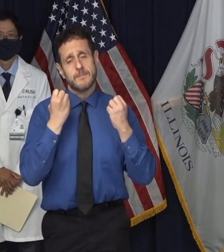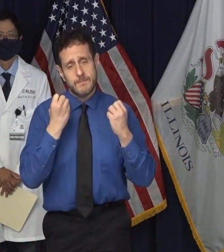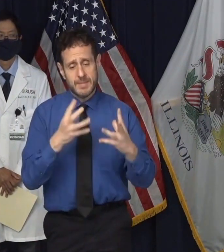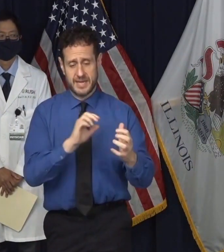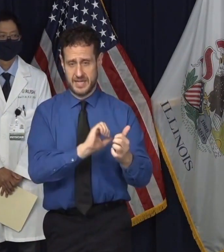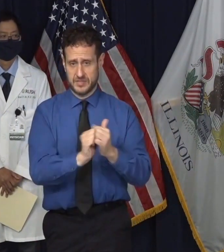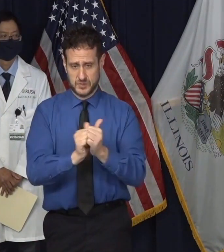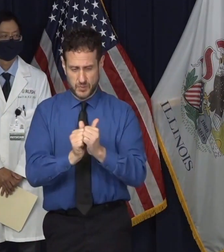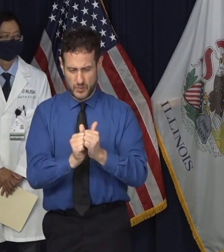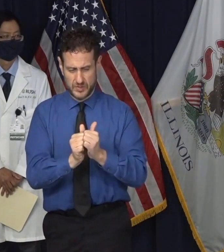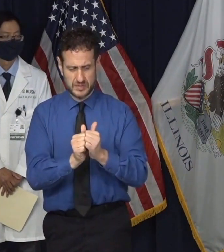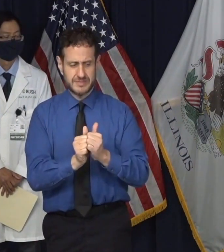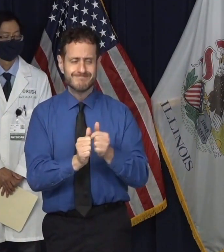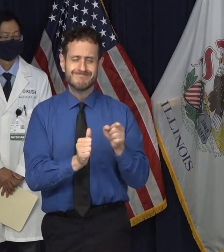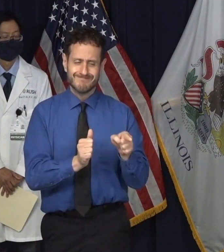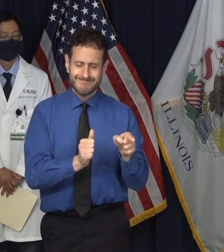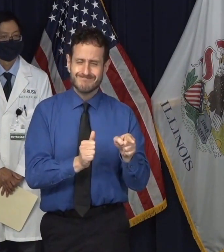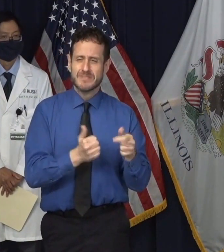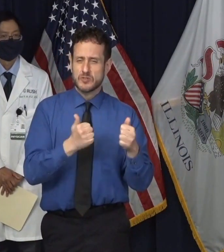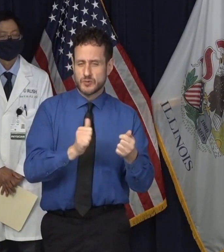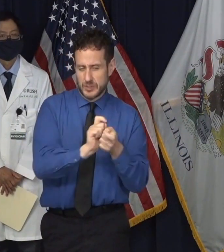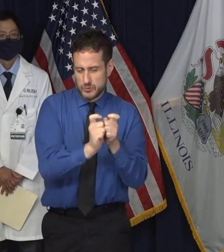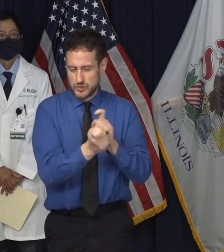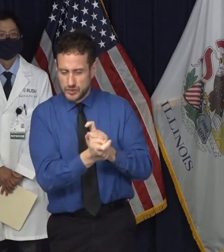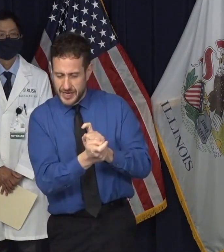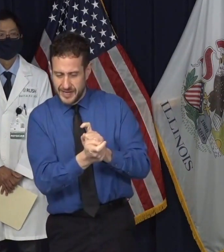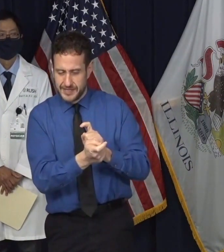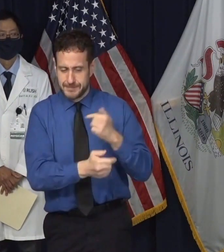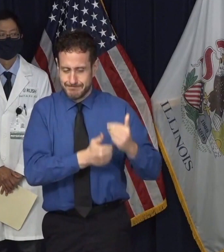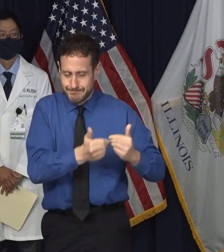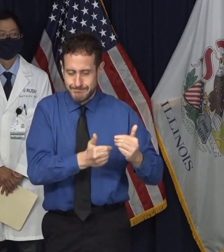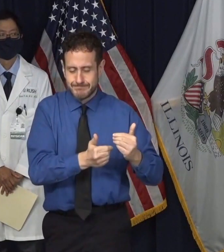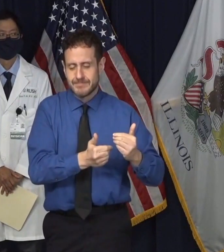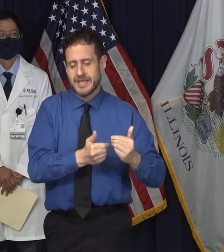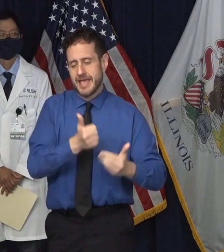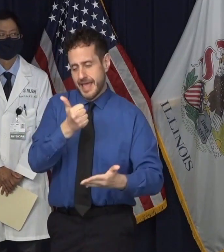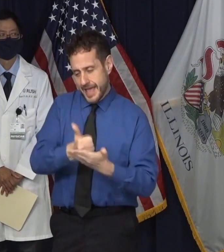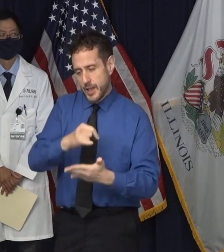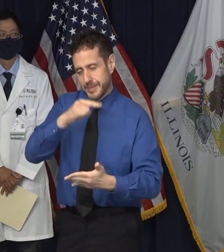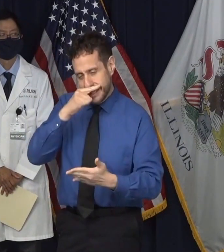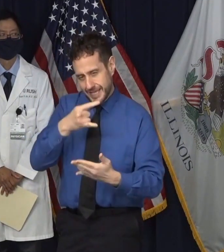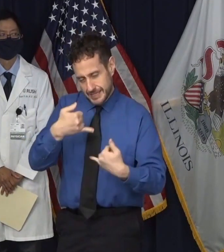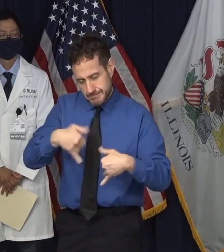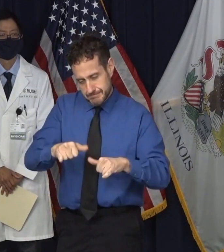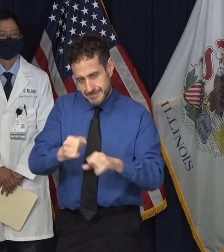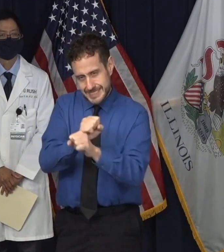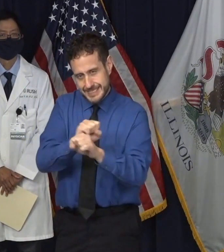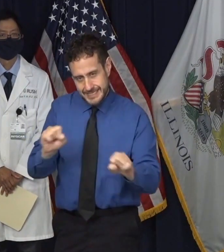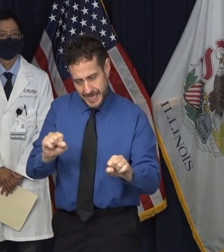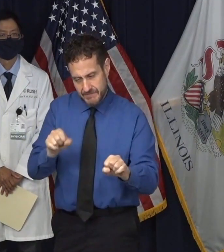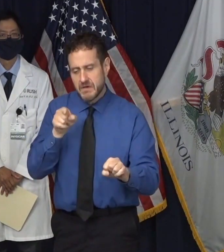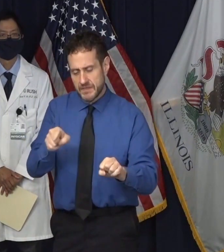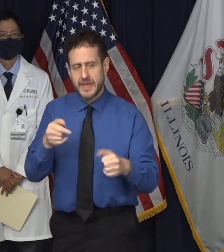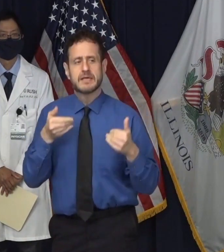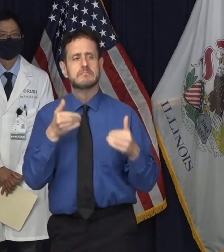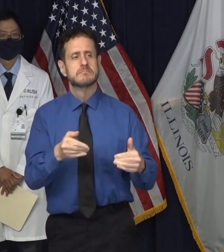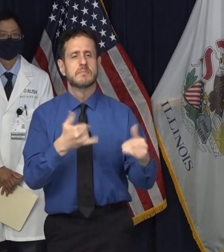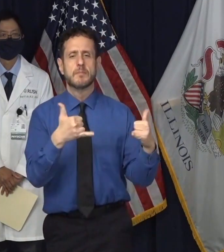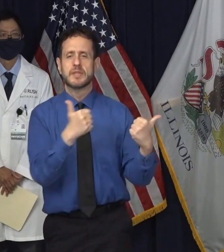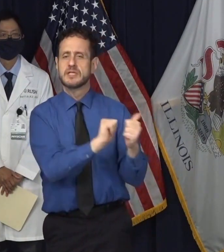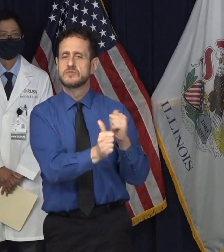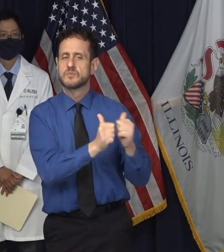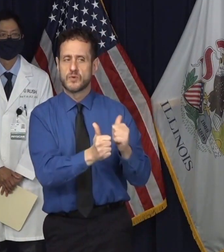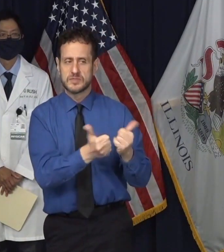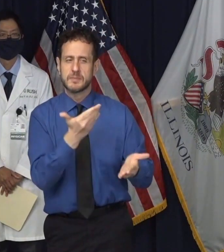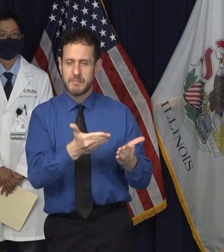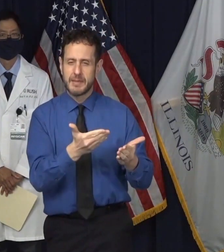made adjustments to keep kids safe so that they can play with a lower likelihood of transmitting the disease.